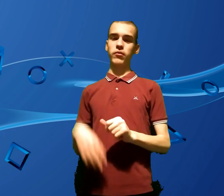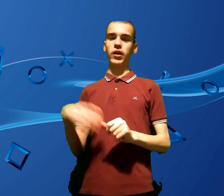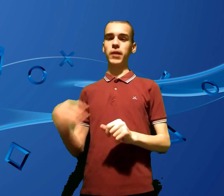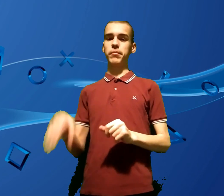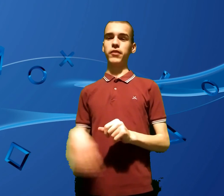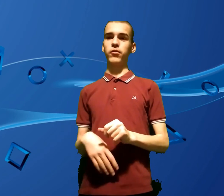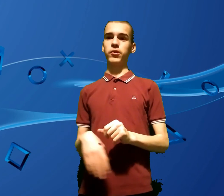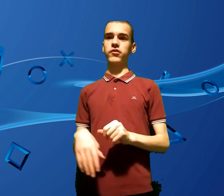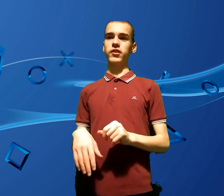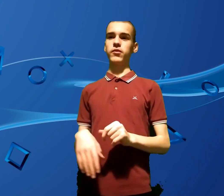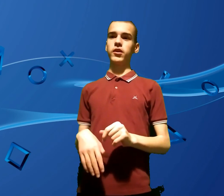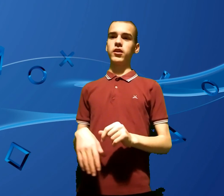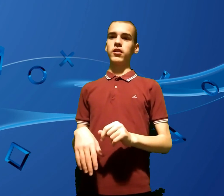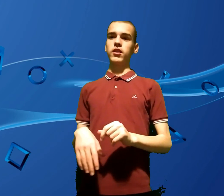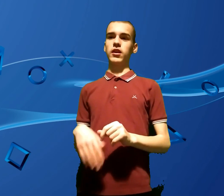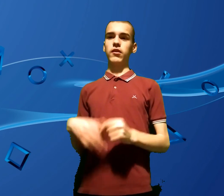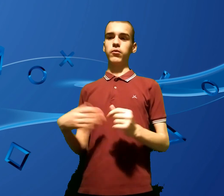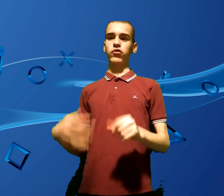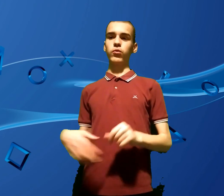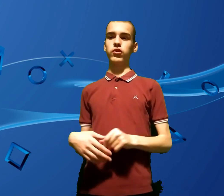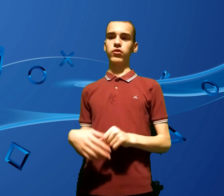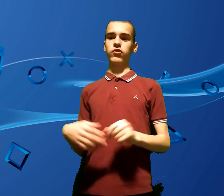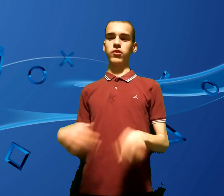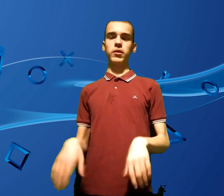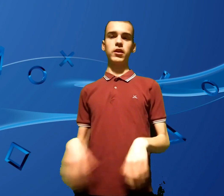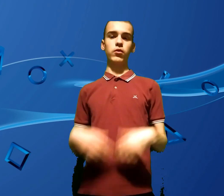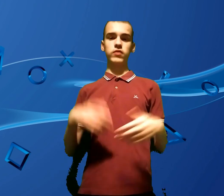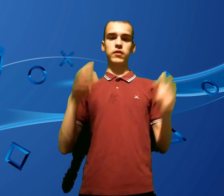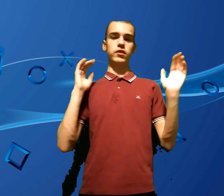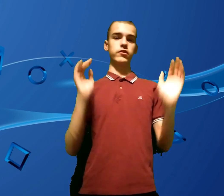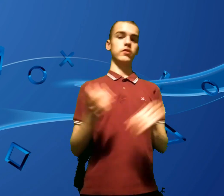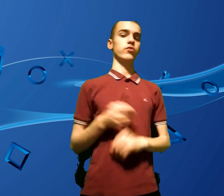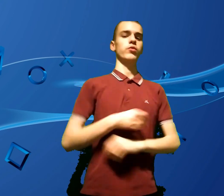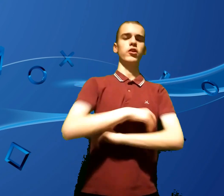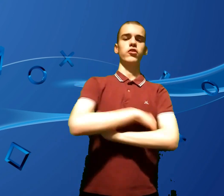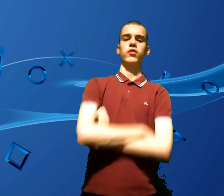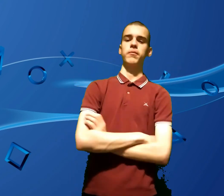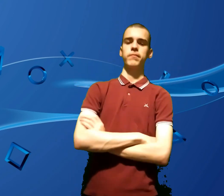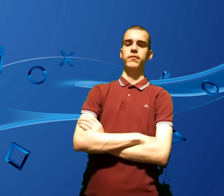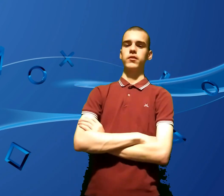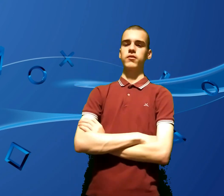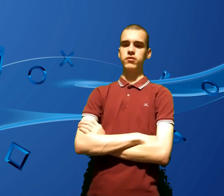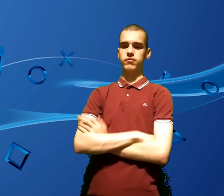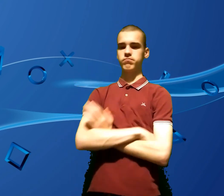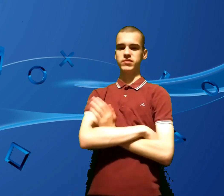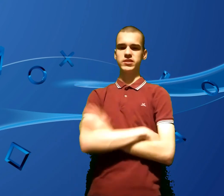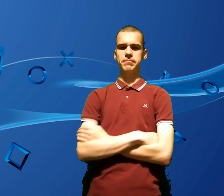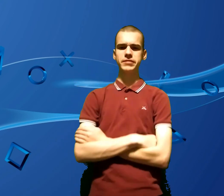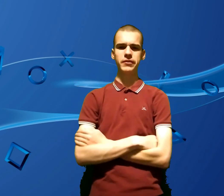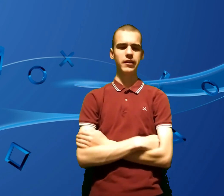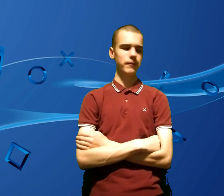saying what happened, everyone had said there was no cure so you went out terrorised in terms of luck. Something like that.